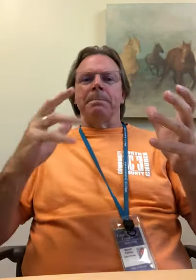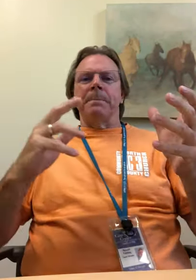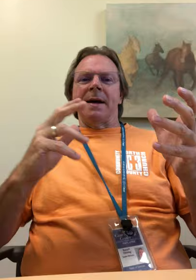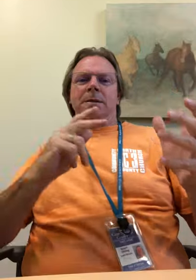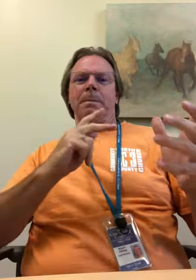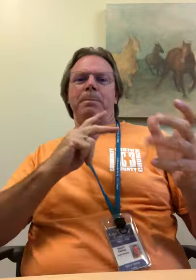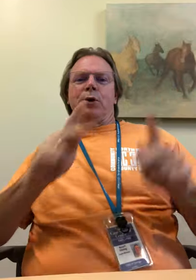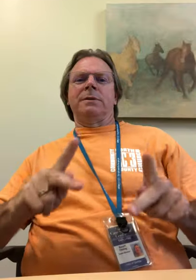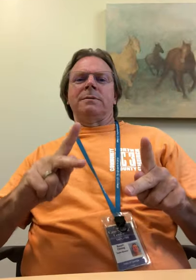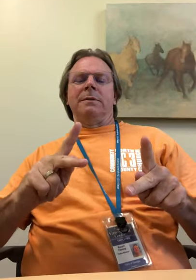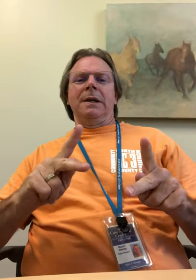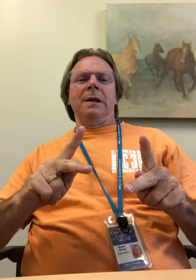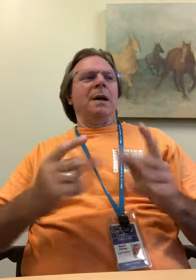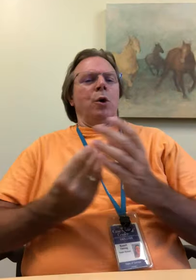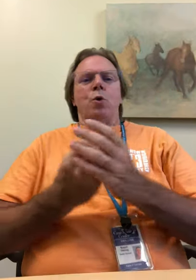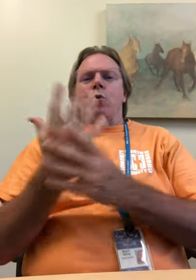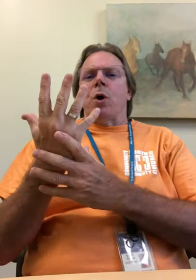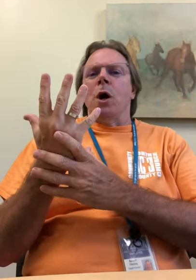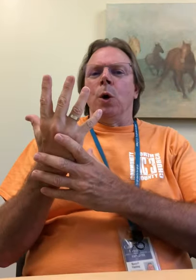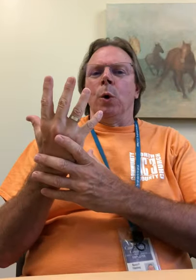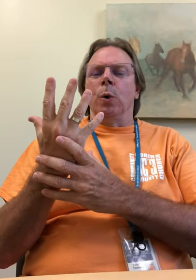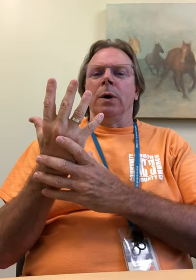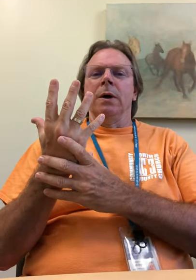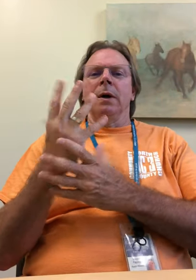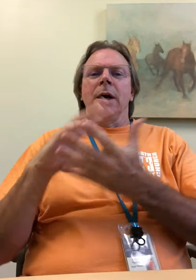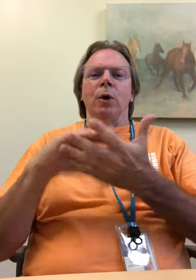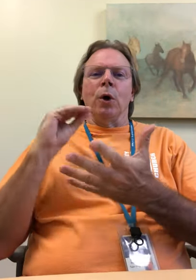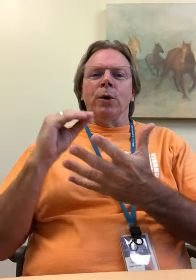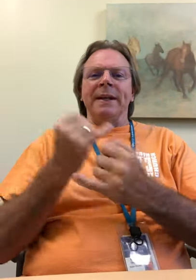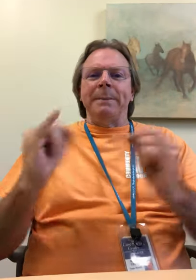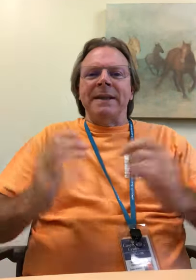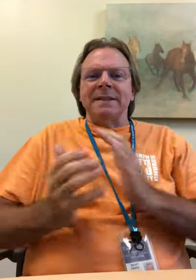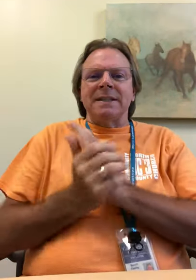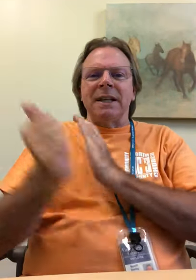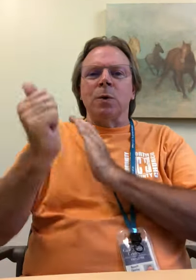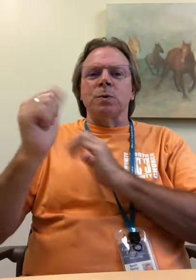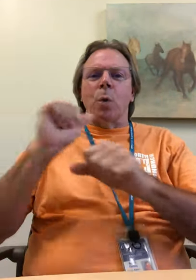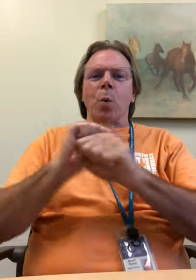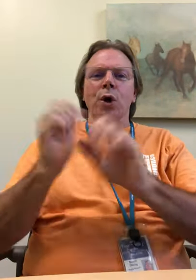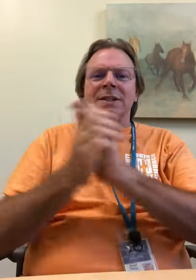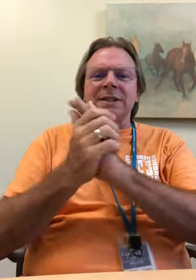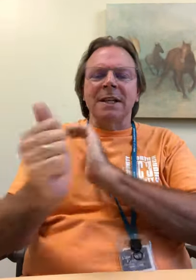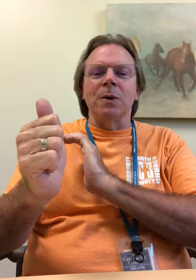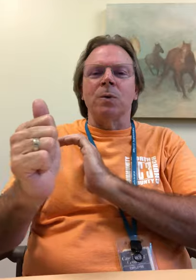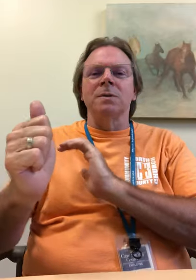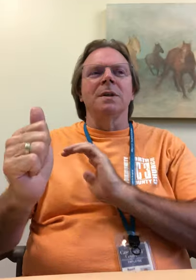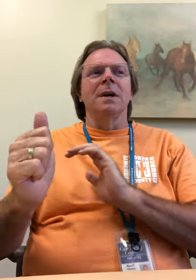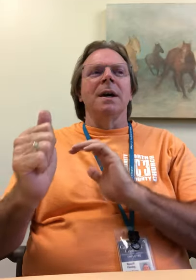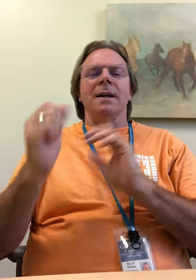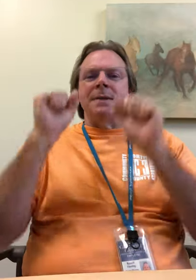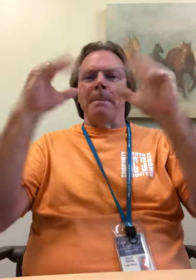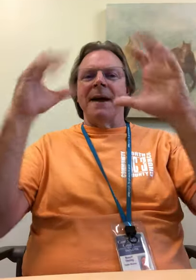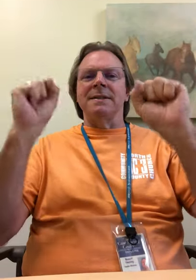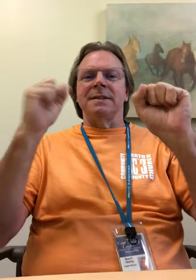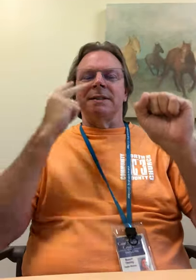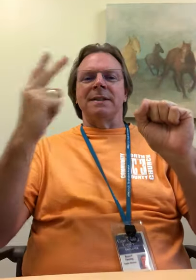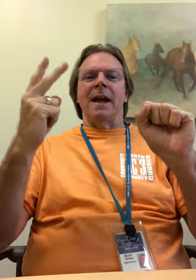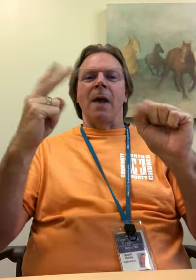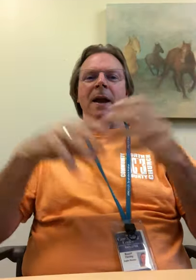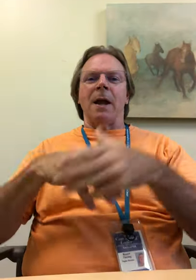as a person and grow and learn independent skills, work skills, and it's amazing to see how they